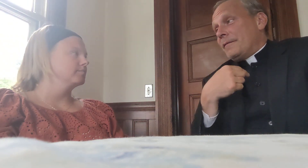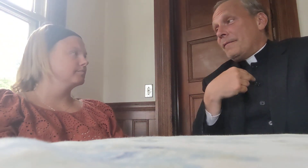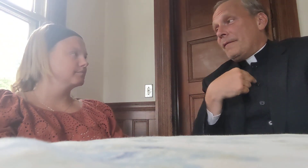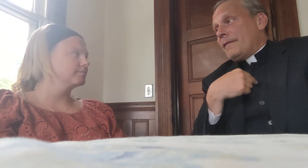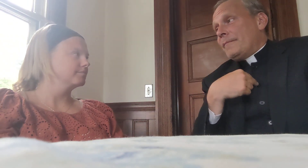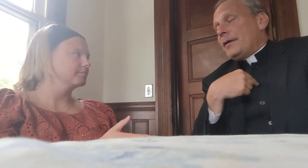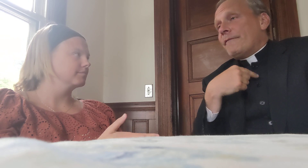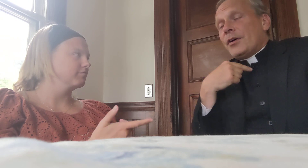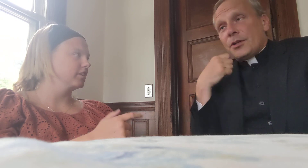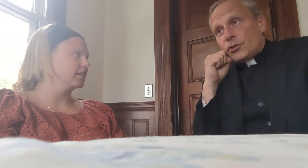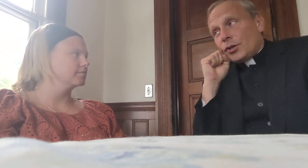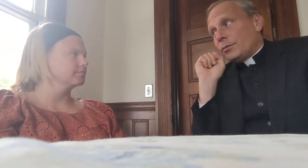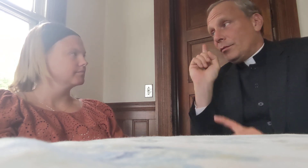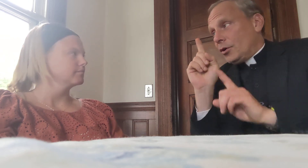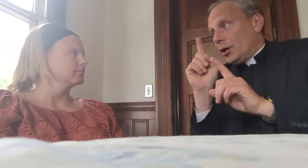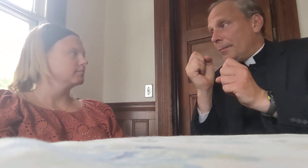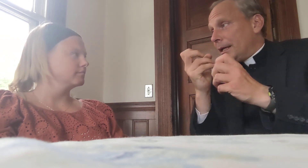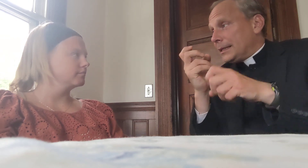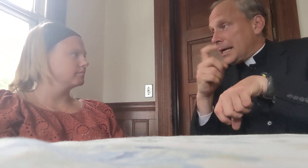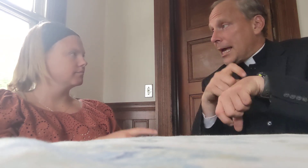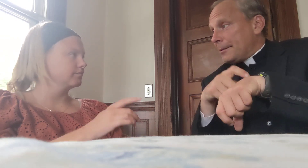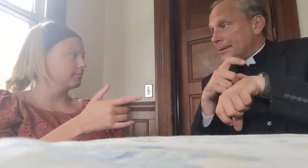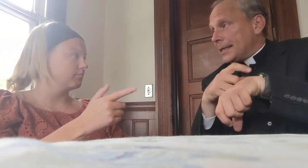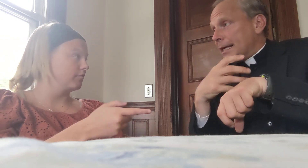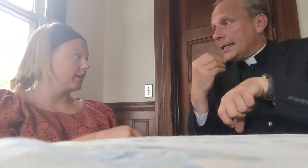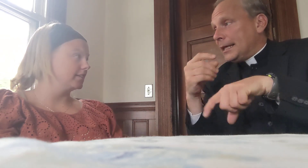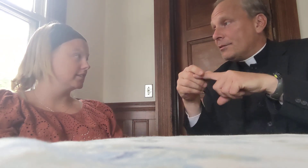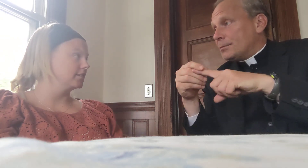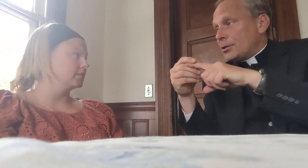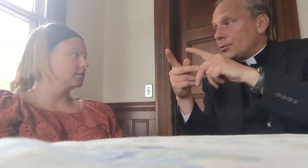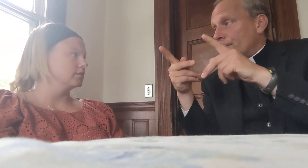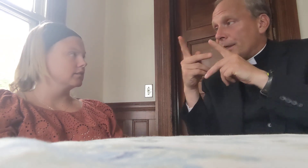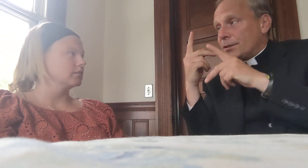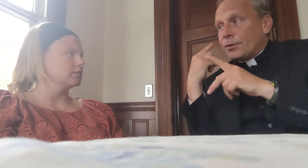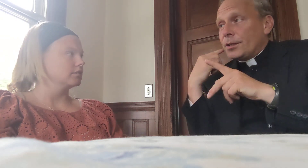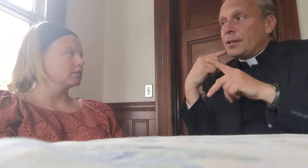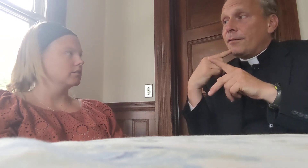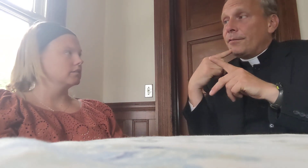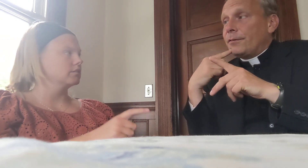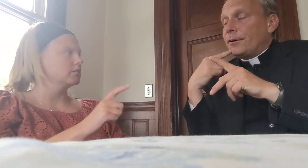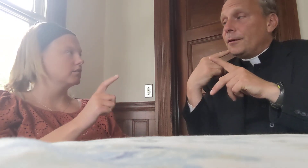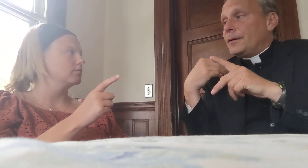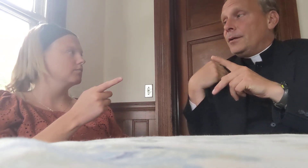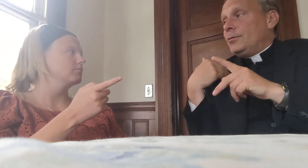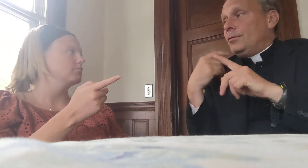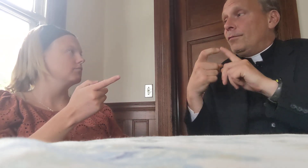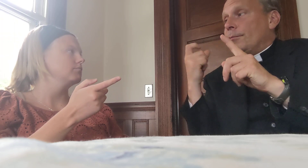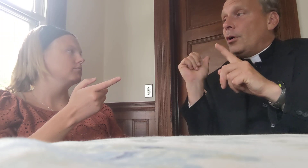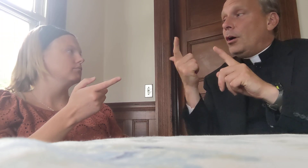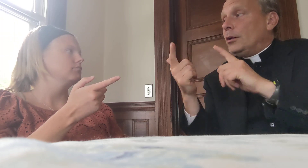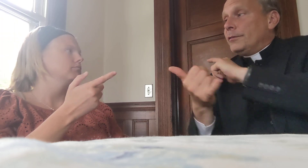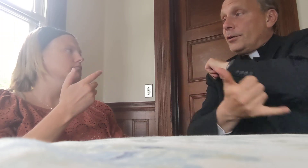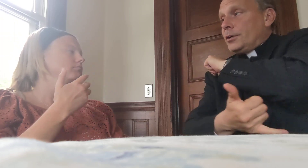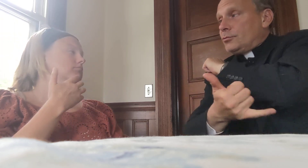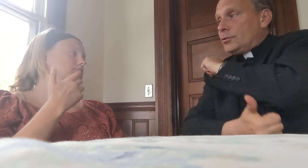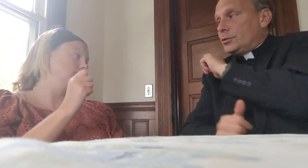me and Father Sean, we've gone many times, and they have a special place for the deaf youth from all different countries,